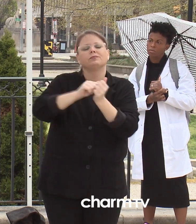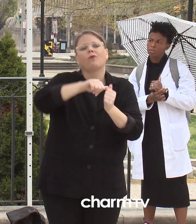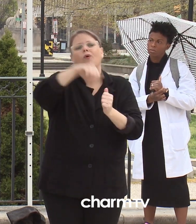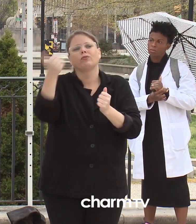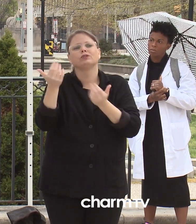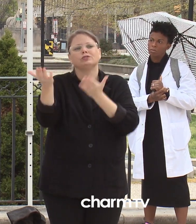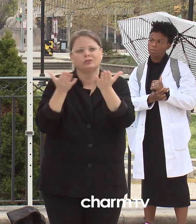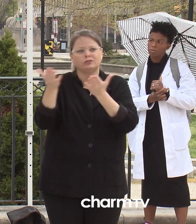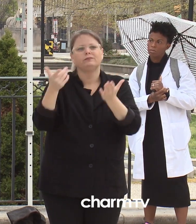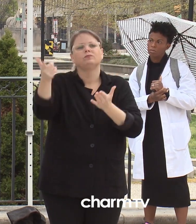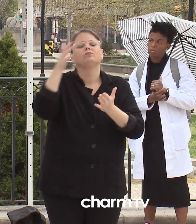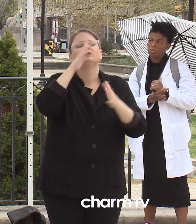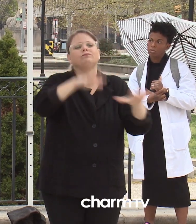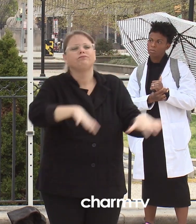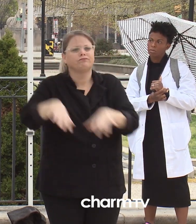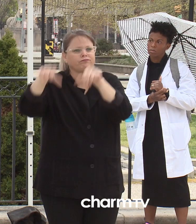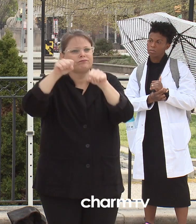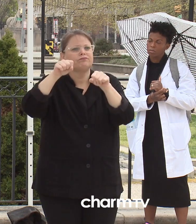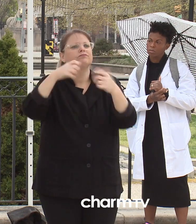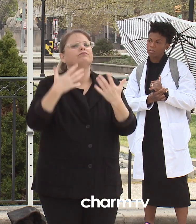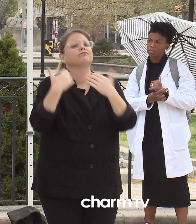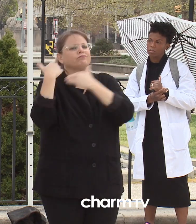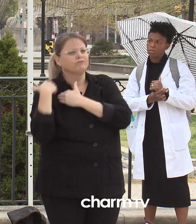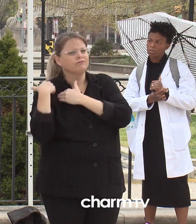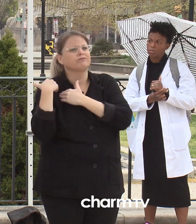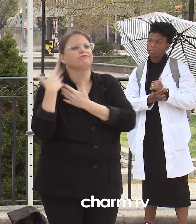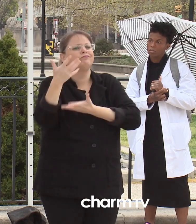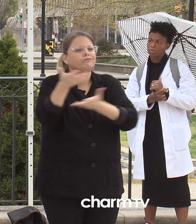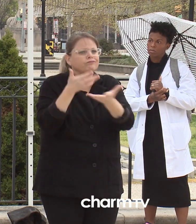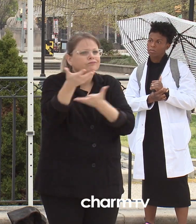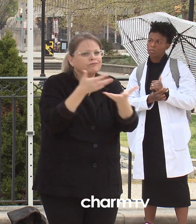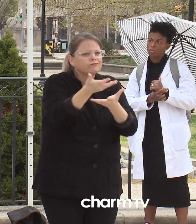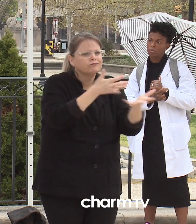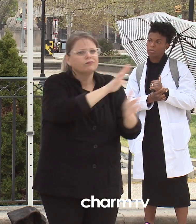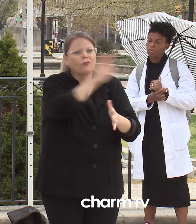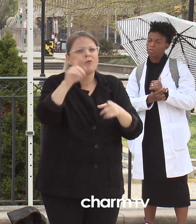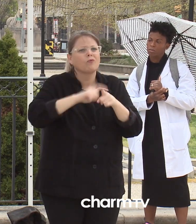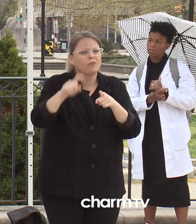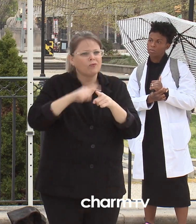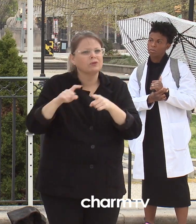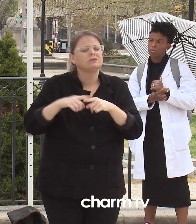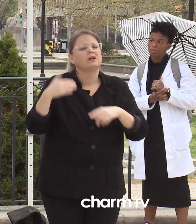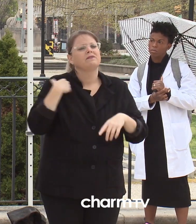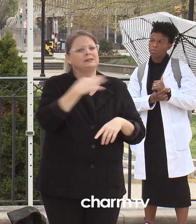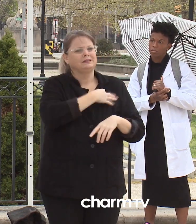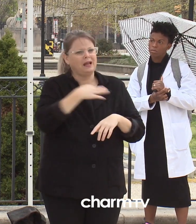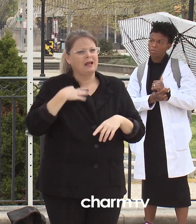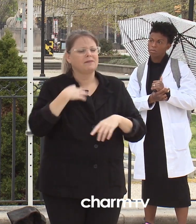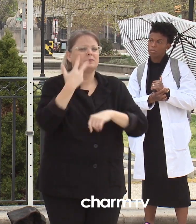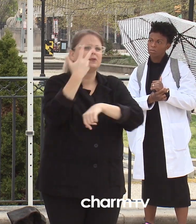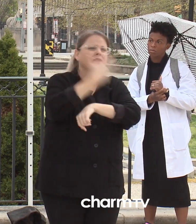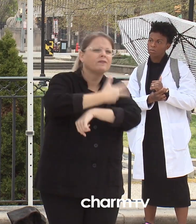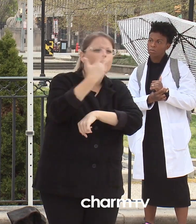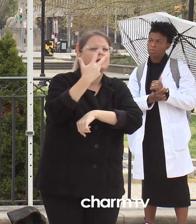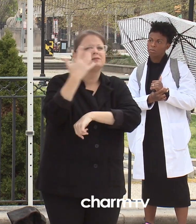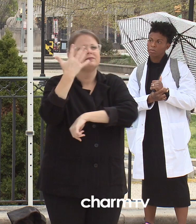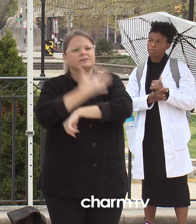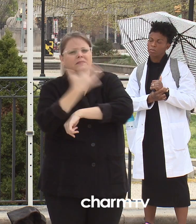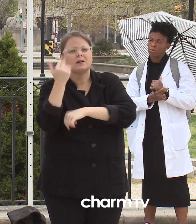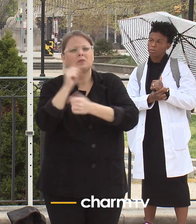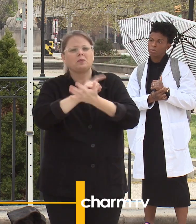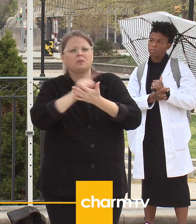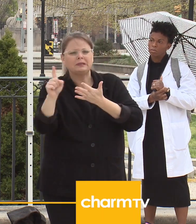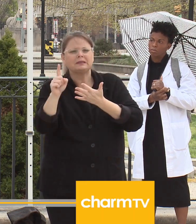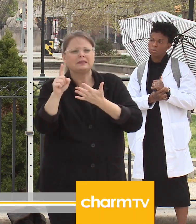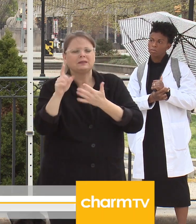calls. They're going to be staffing units seven days a week from seven to three and three to eleven. They're going to be manning the four quadrants of the